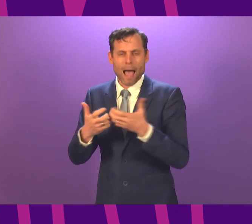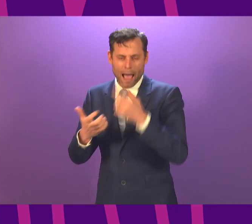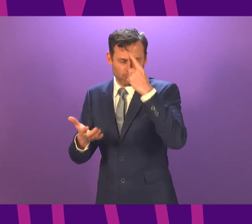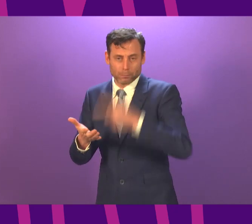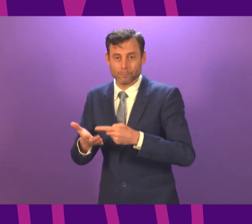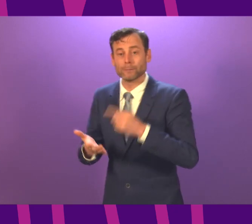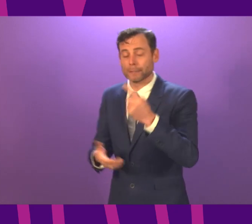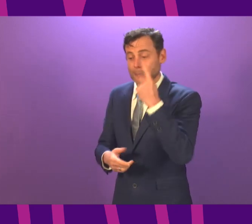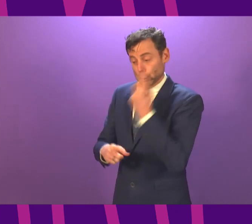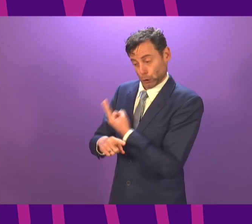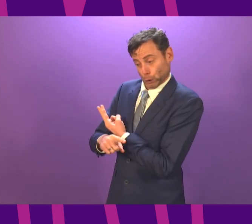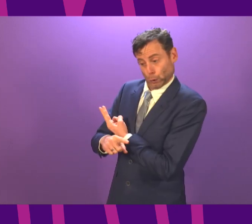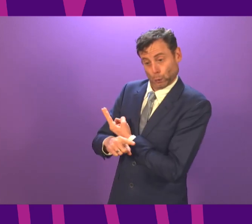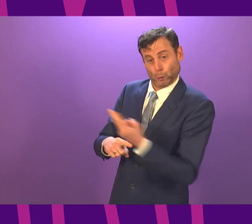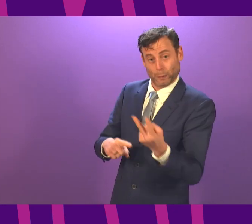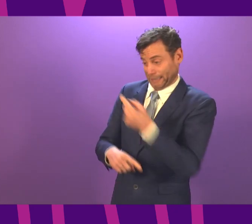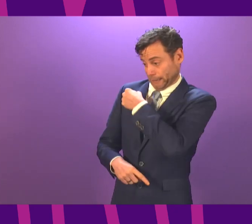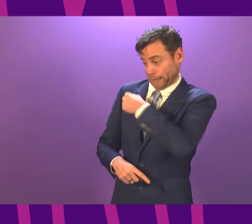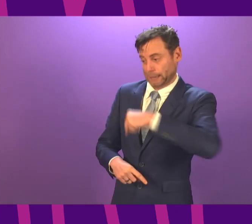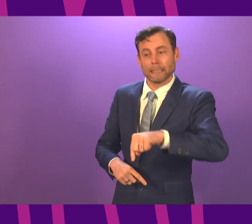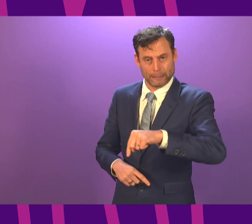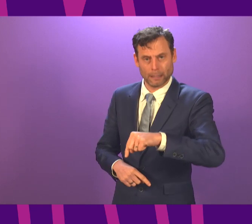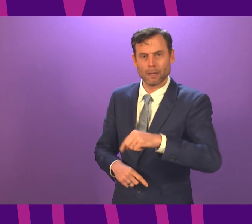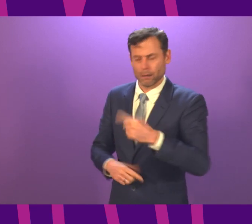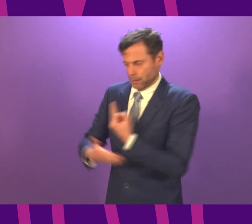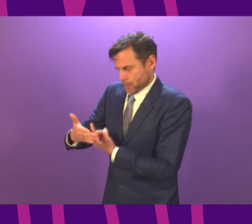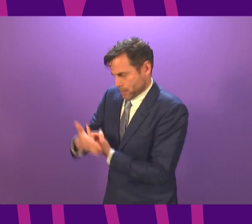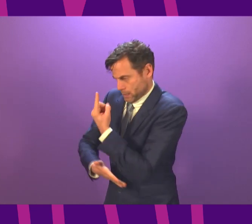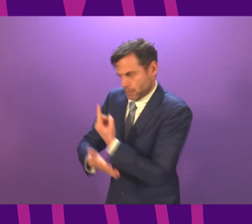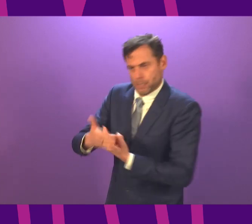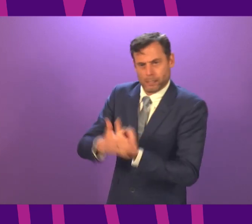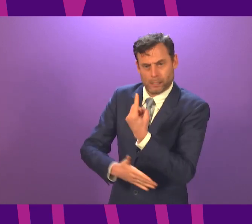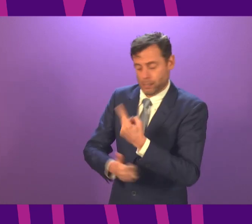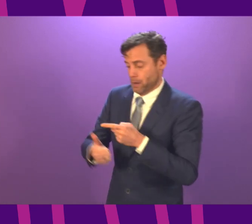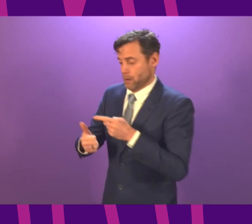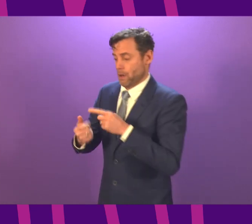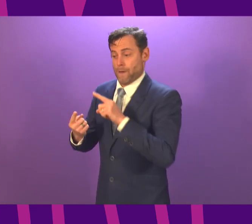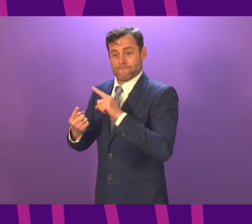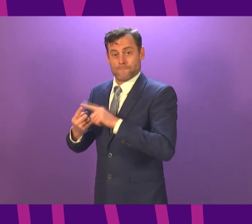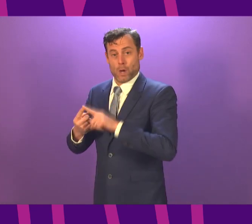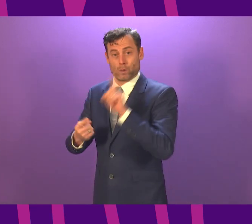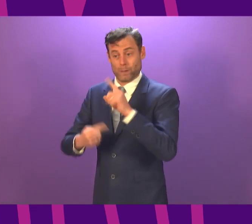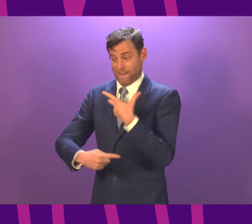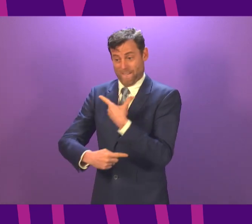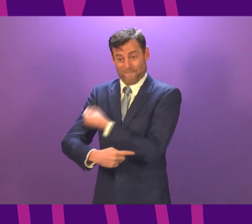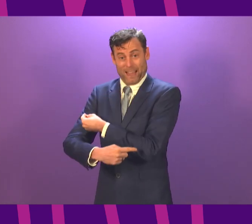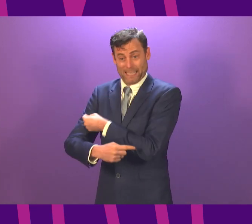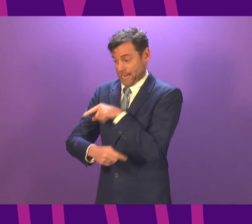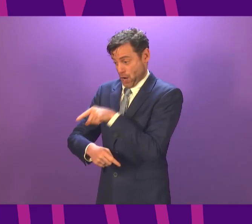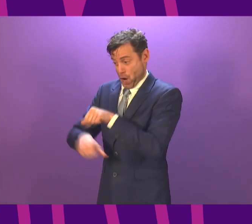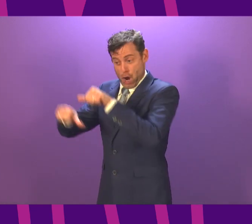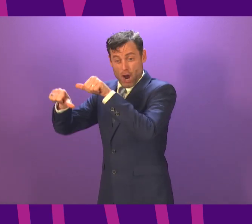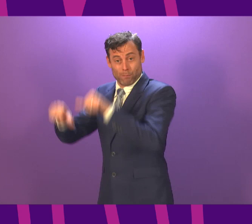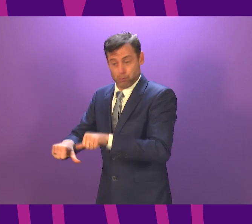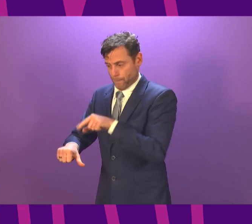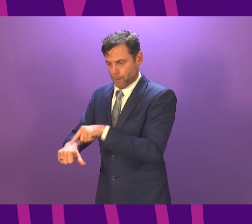significant game changers in our fight against this virus. One, the approval of vaccines is hugely positive